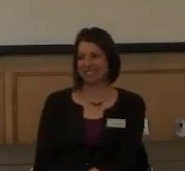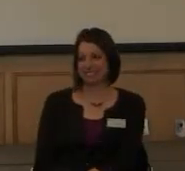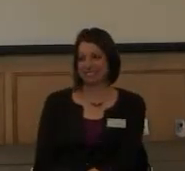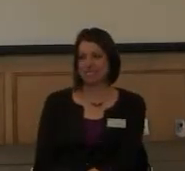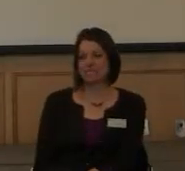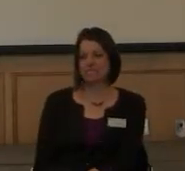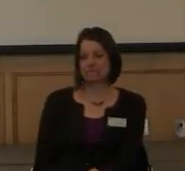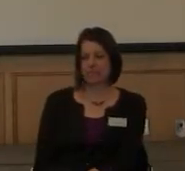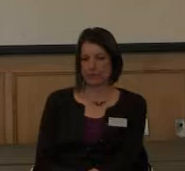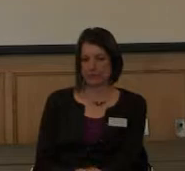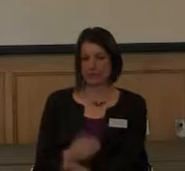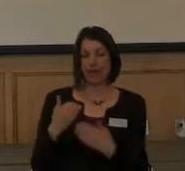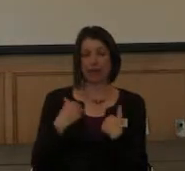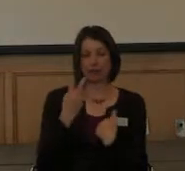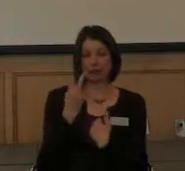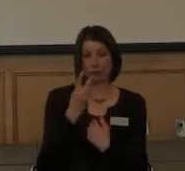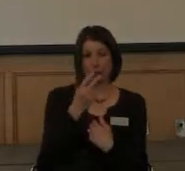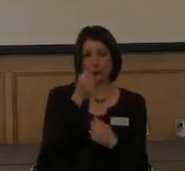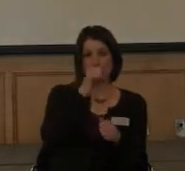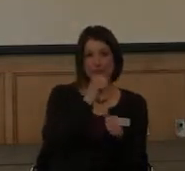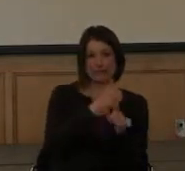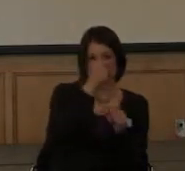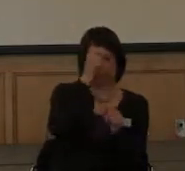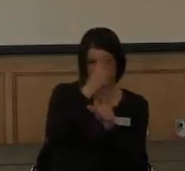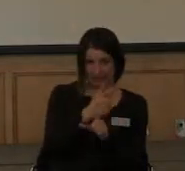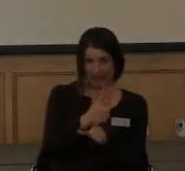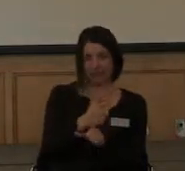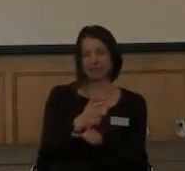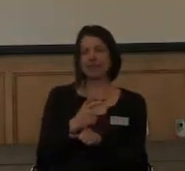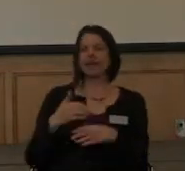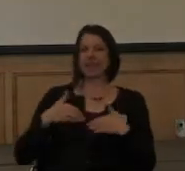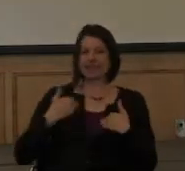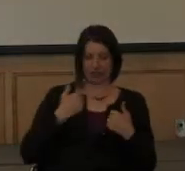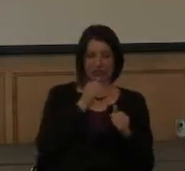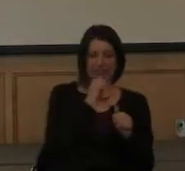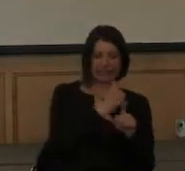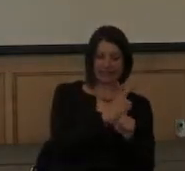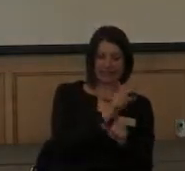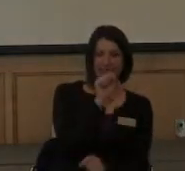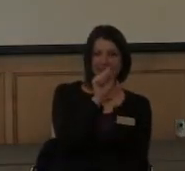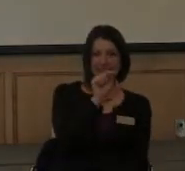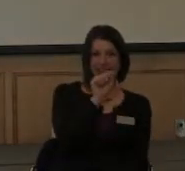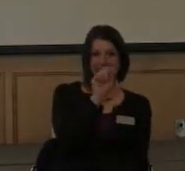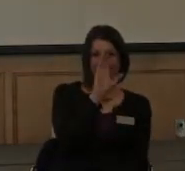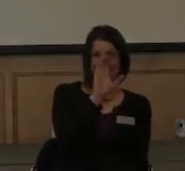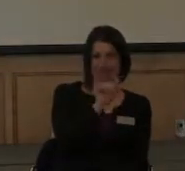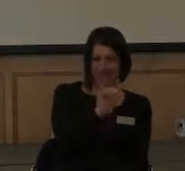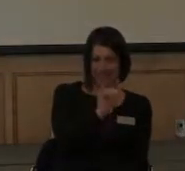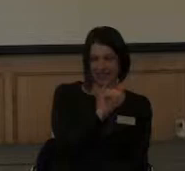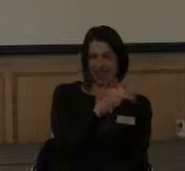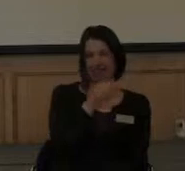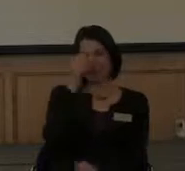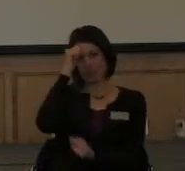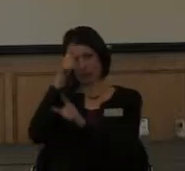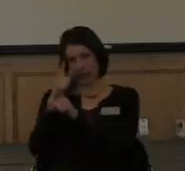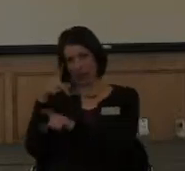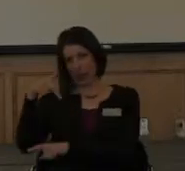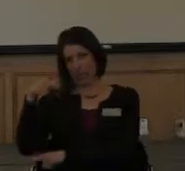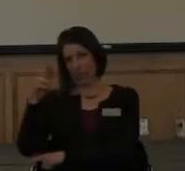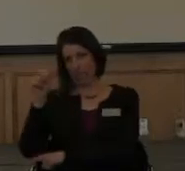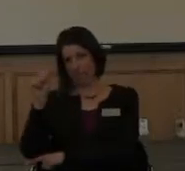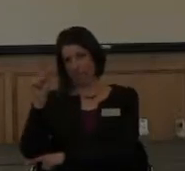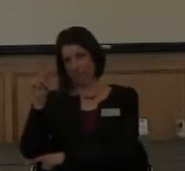I also, I have two siblings. Both of them younger. My sister Stacy and my brother Paul.